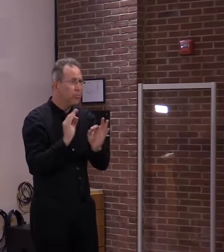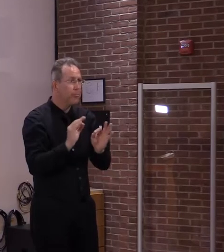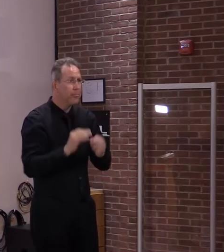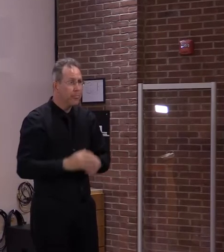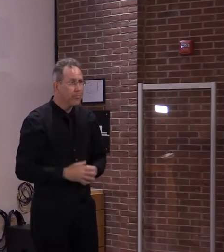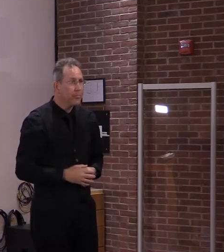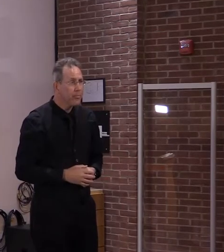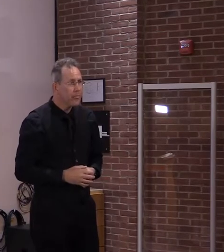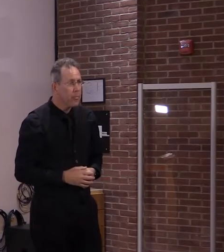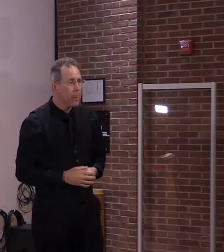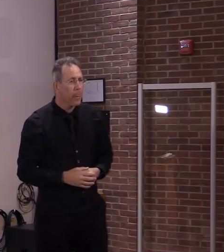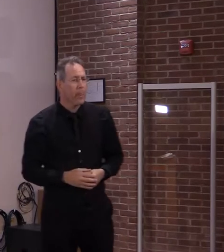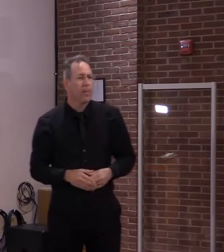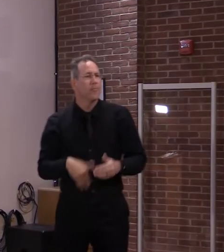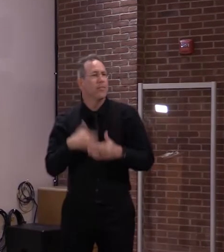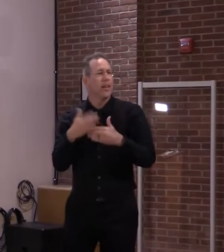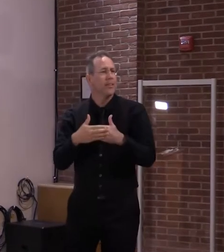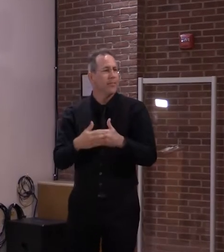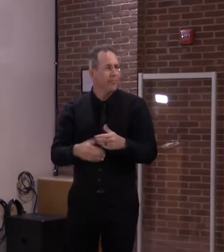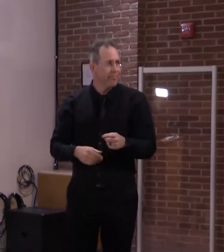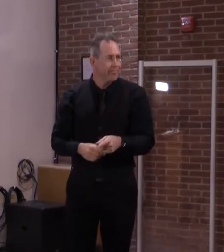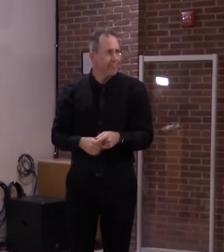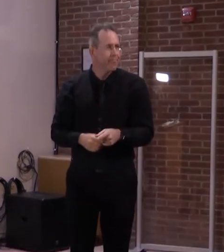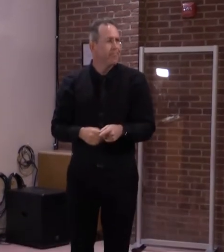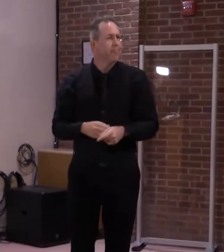Devin Bates, local 22, local 44.